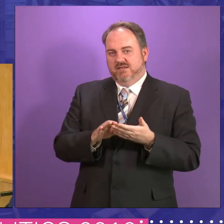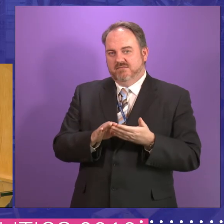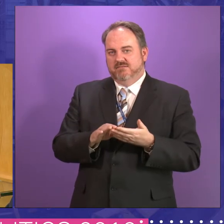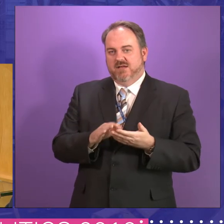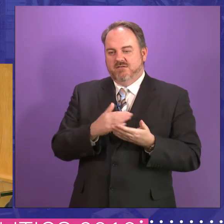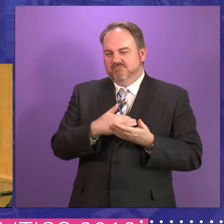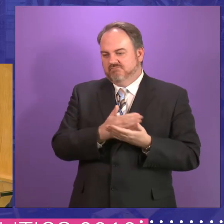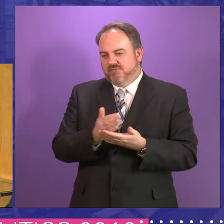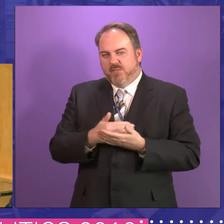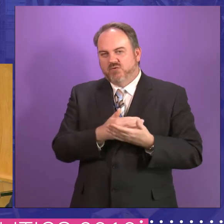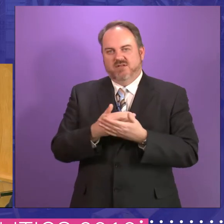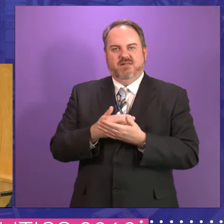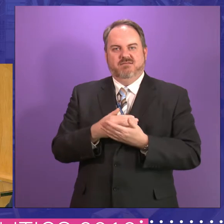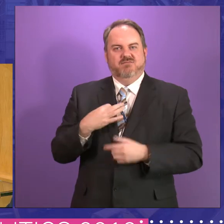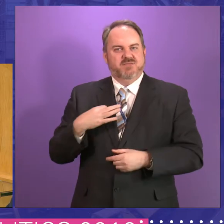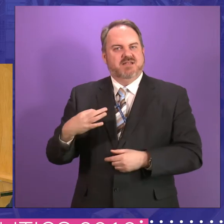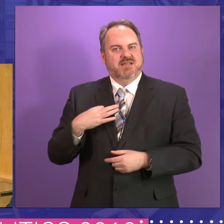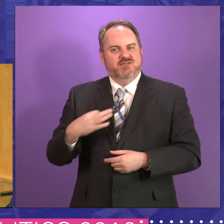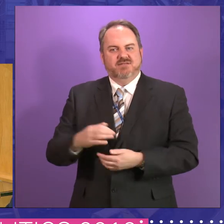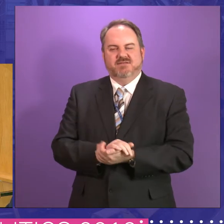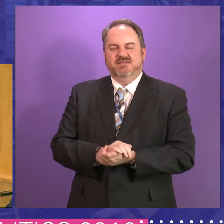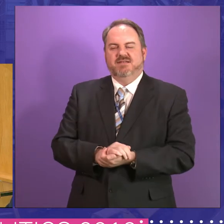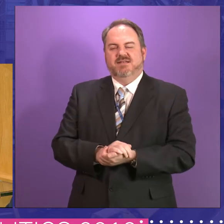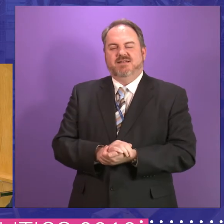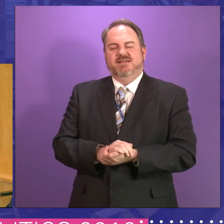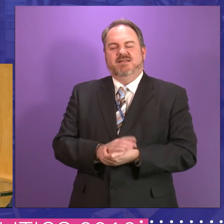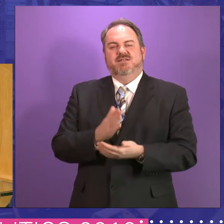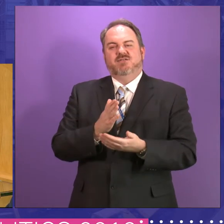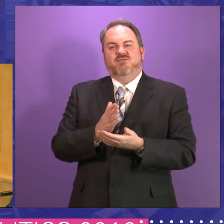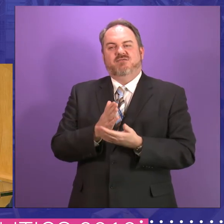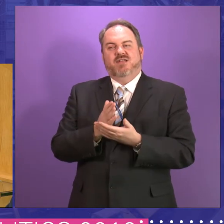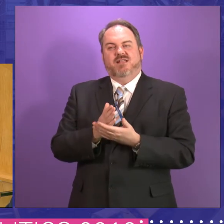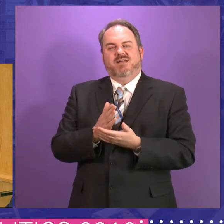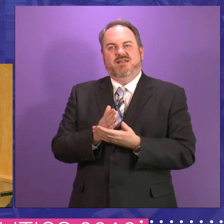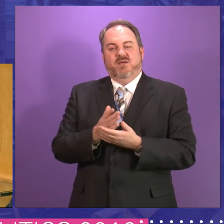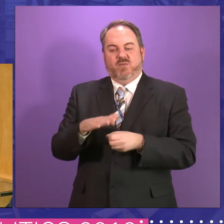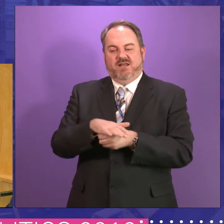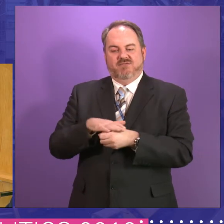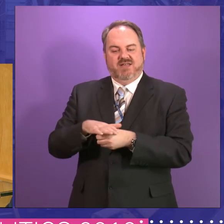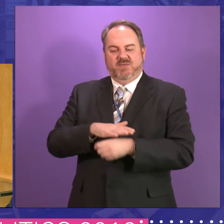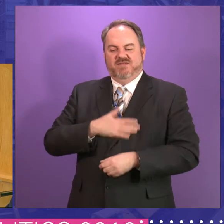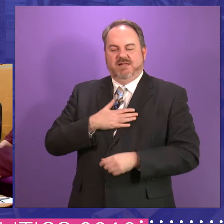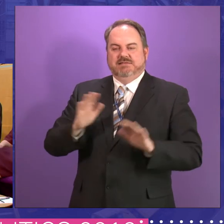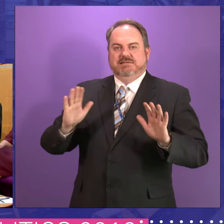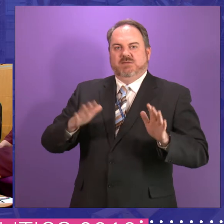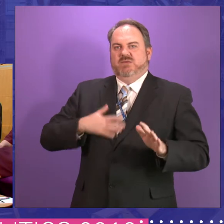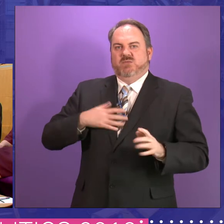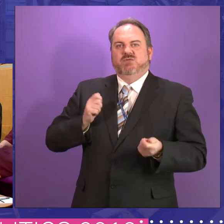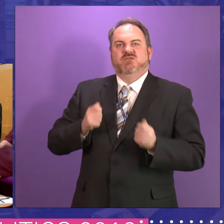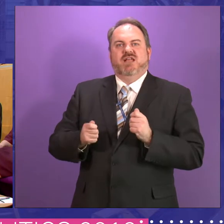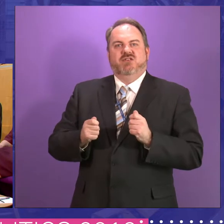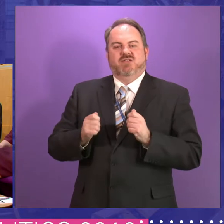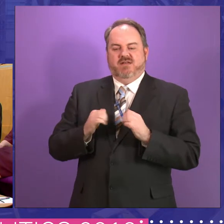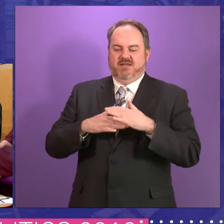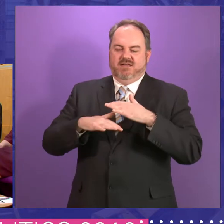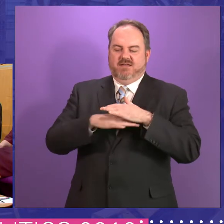we did a, we did one step, but we were frightened to touch the, the, the, uh, the actual infrastructure and the governments that,